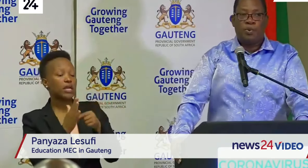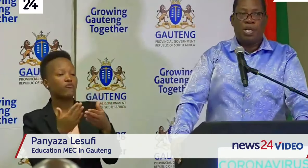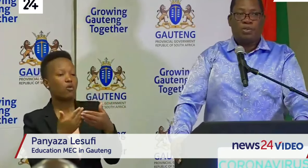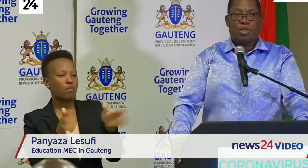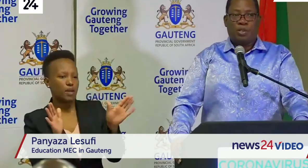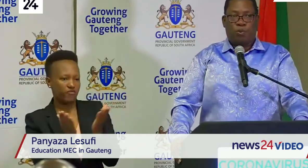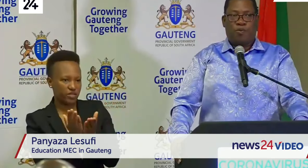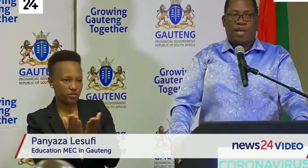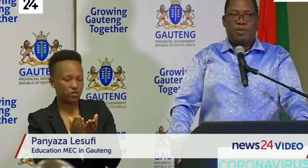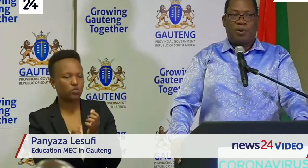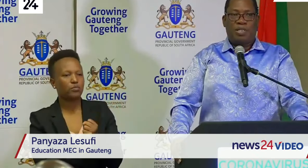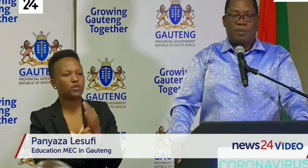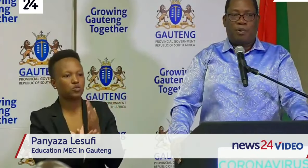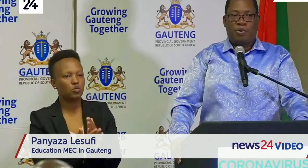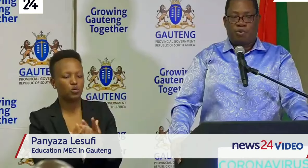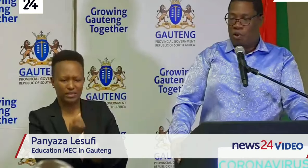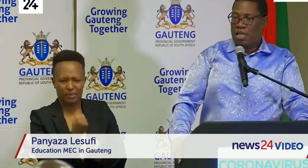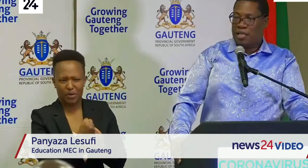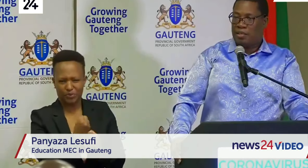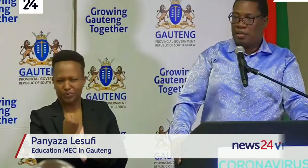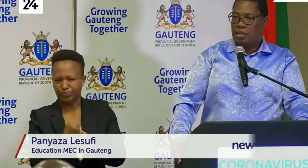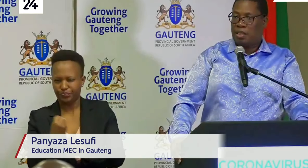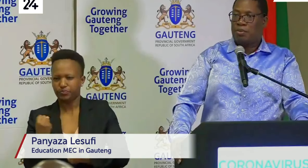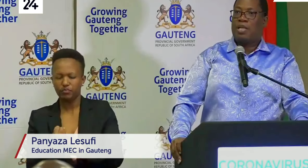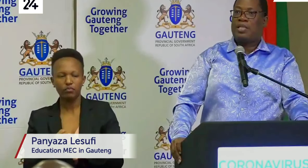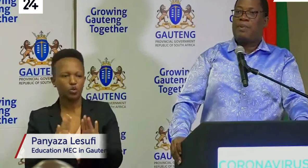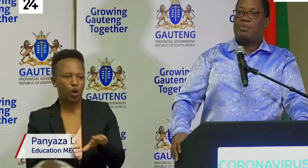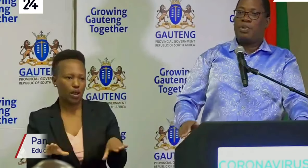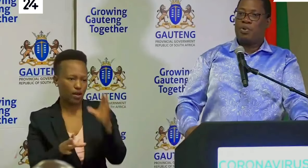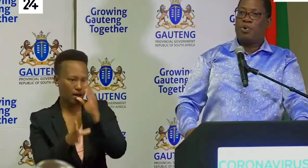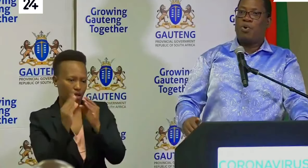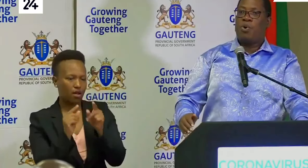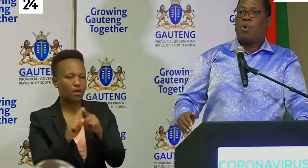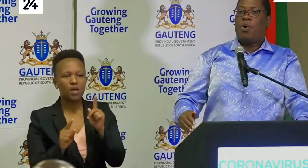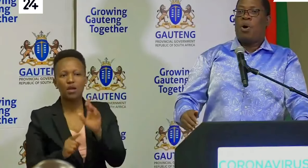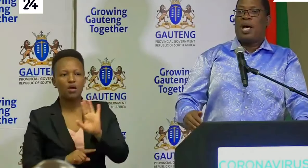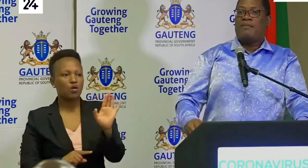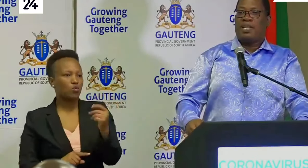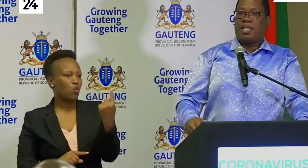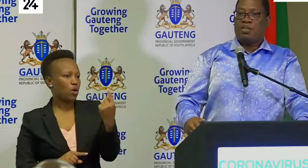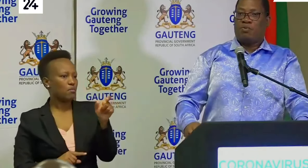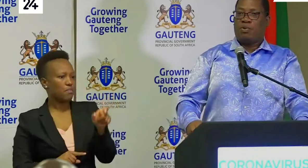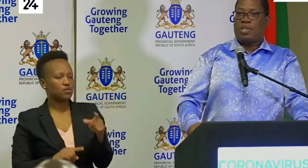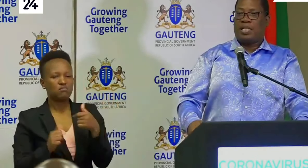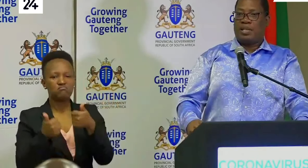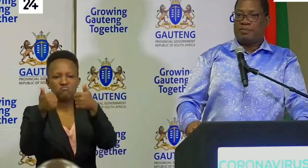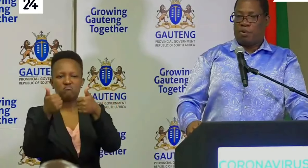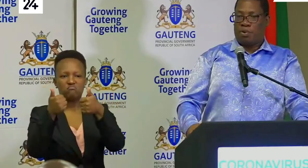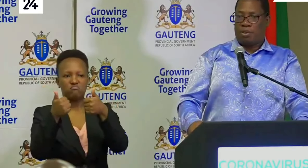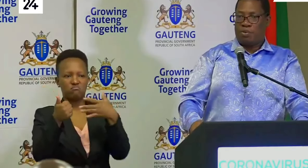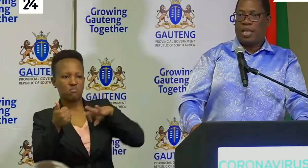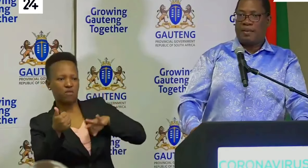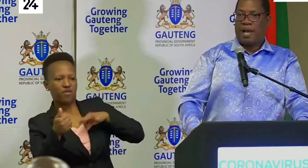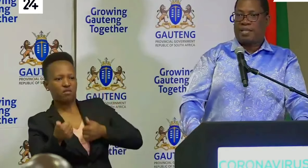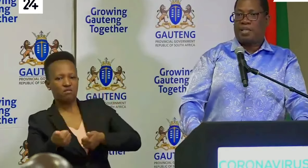we'll ensure that we provide all support to all learners so that there must be no advantage of those that have